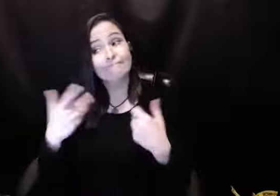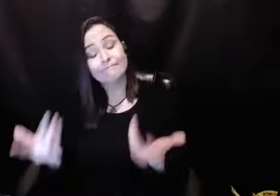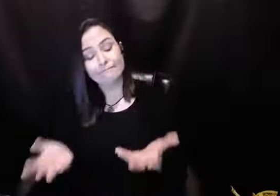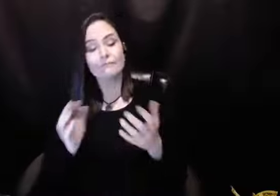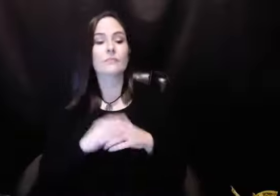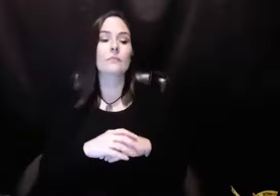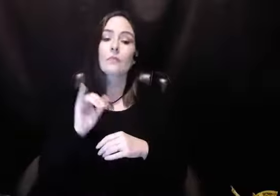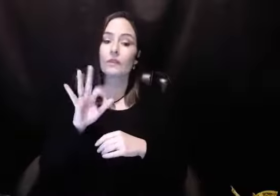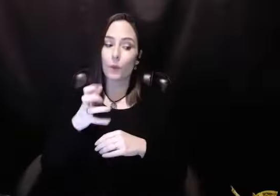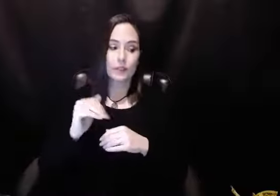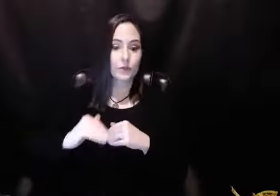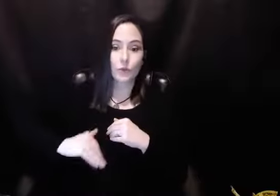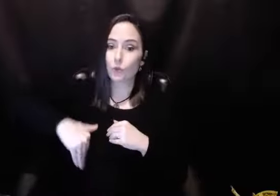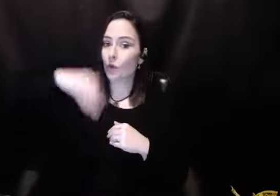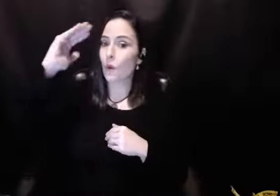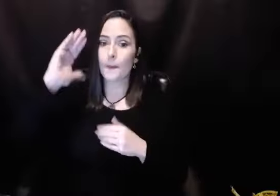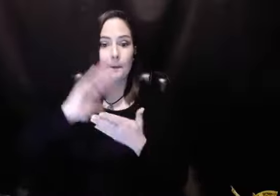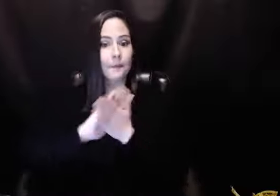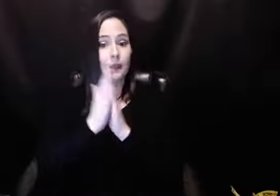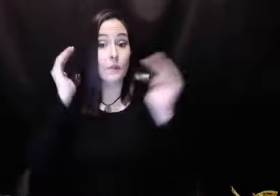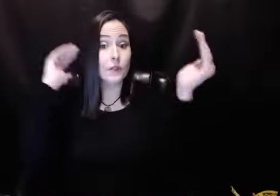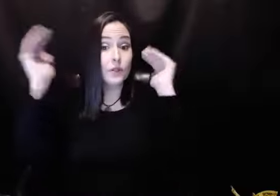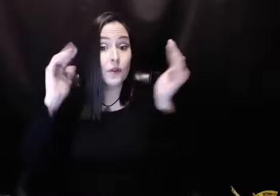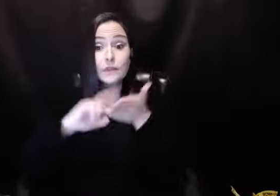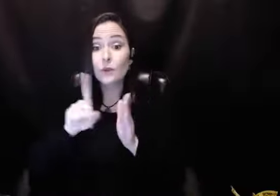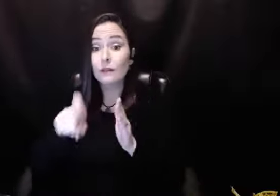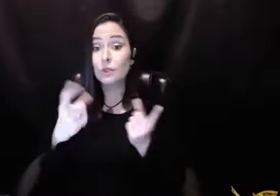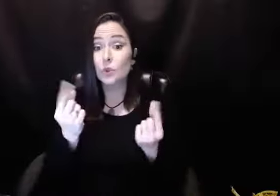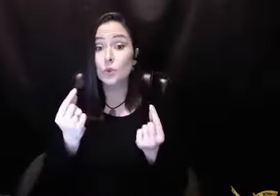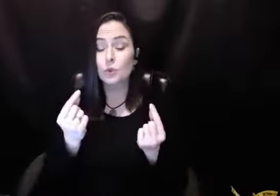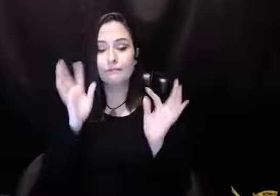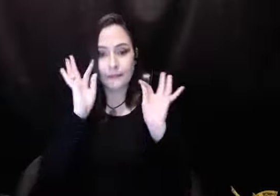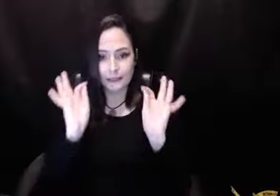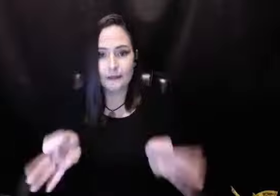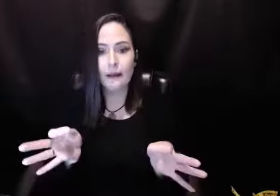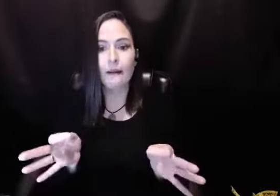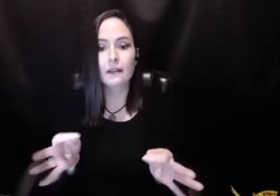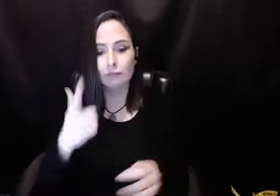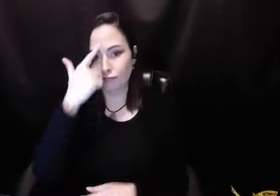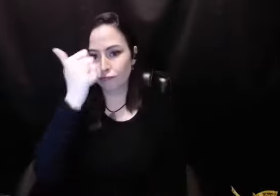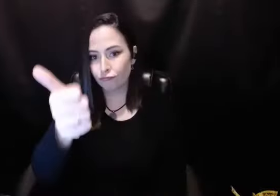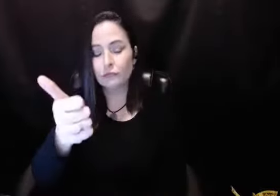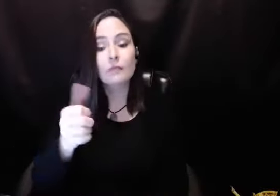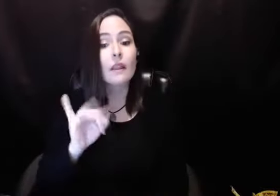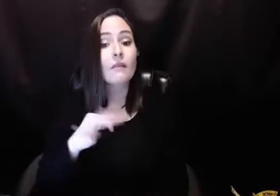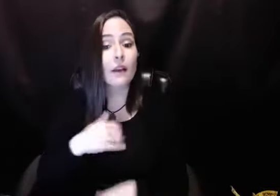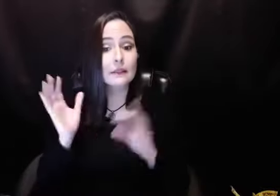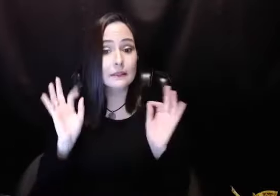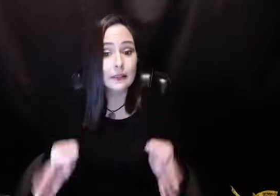It may not be what you want. So, you know, if you want to grow up and be an adult, you're going to have to learn to